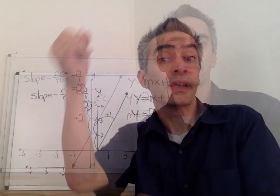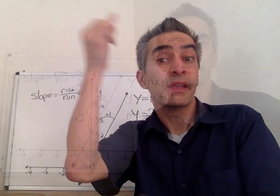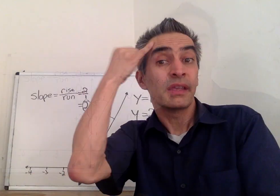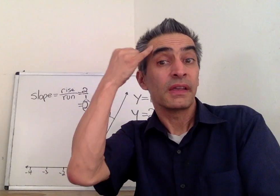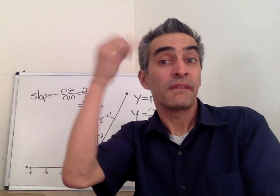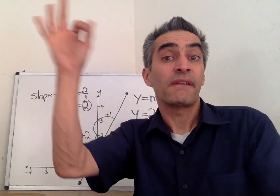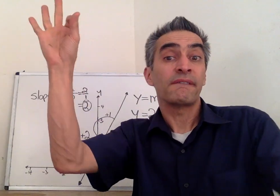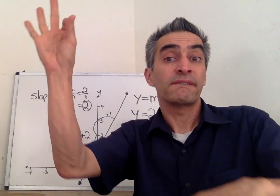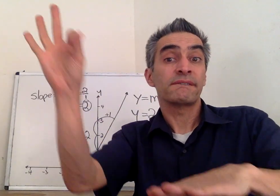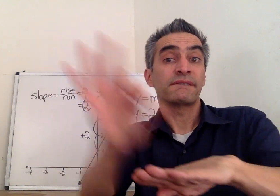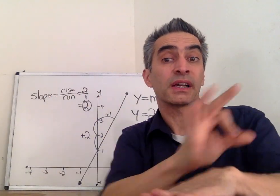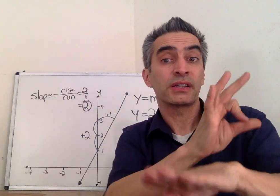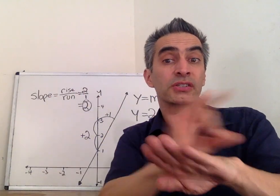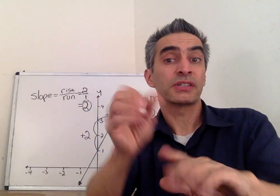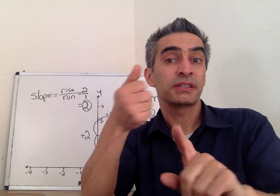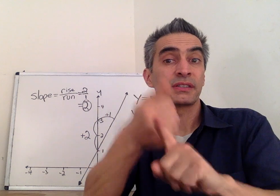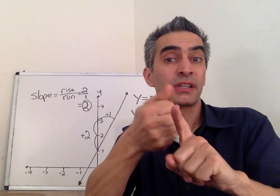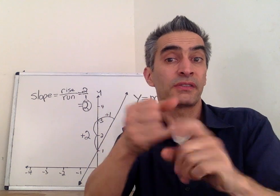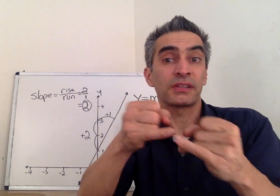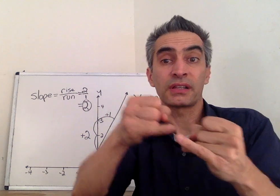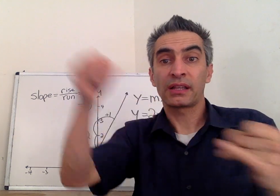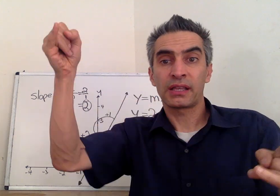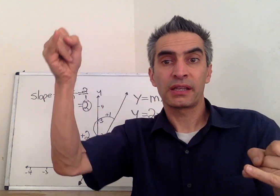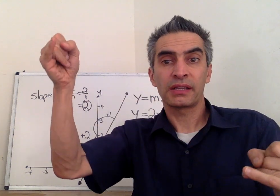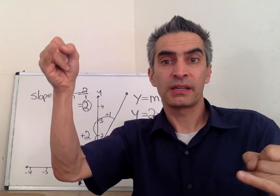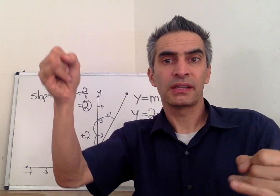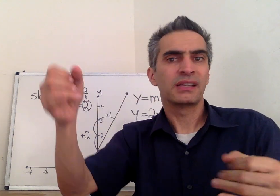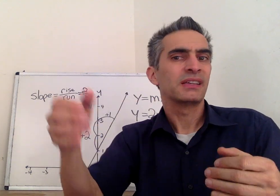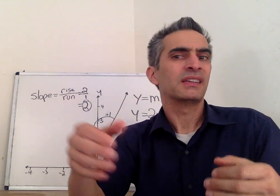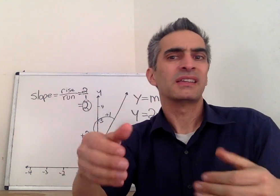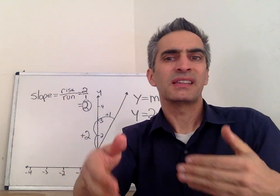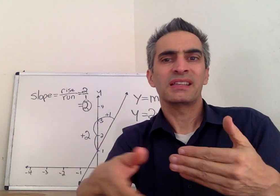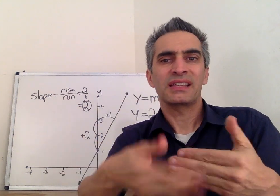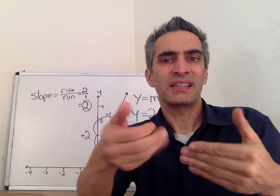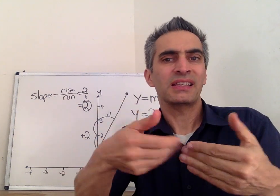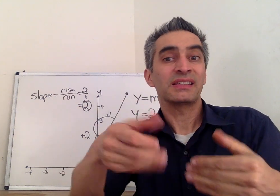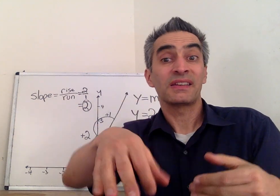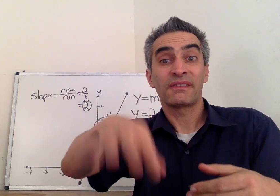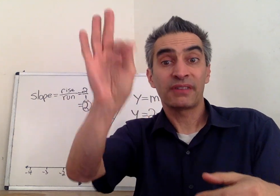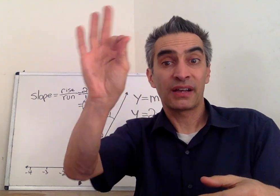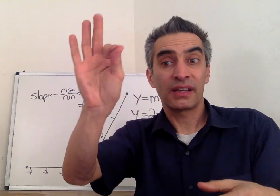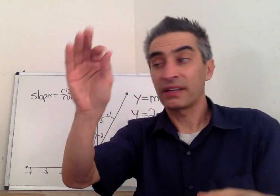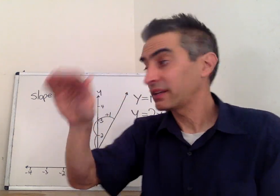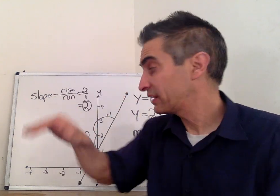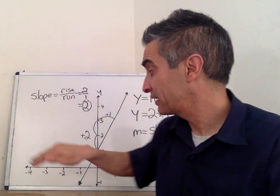If your function is a line, it's easy to find the slope.